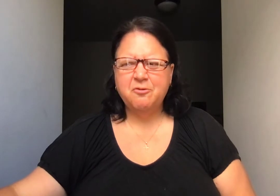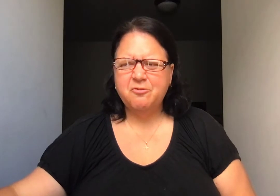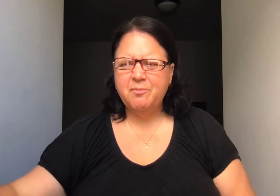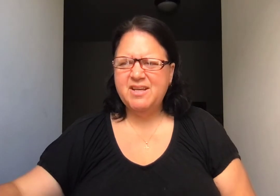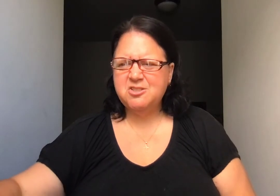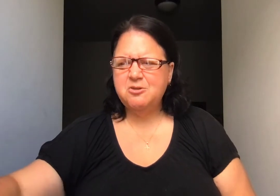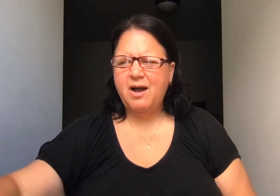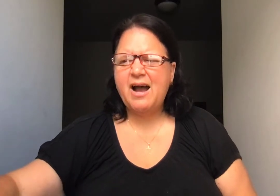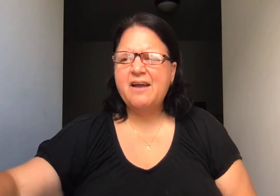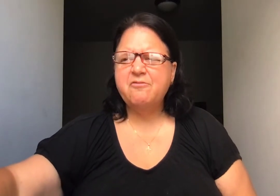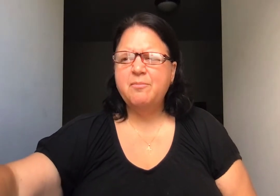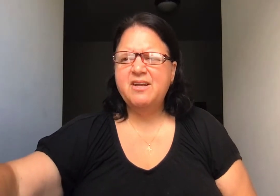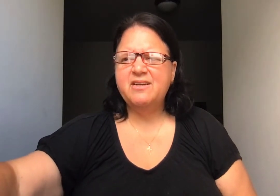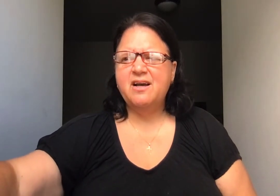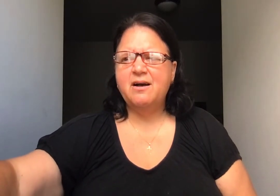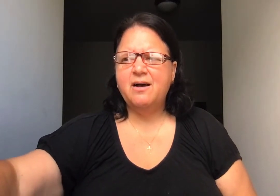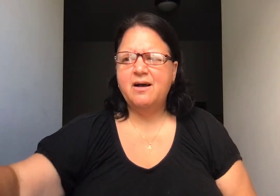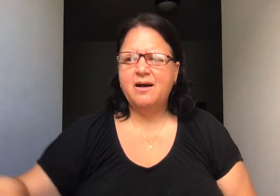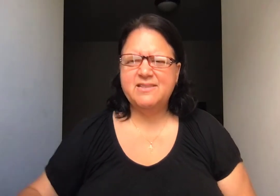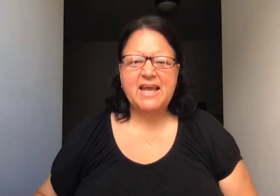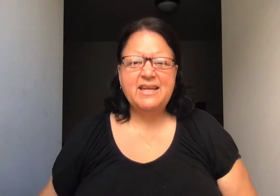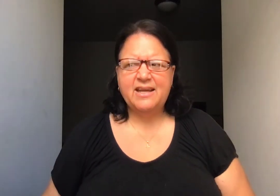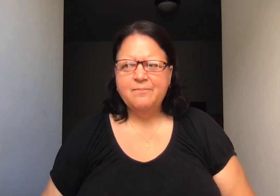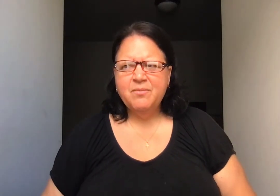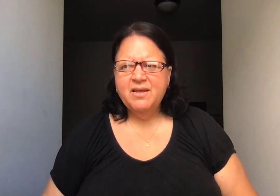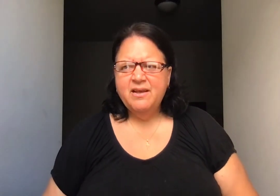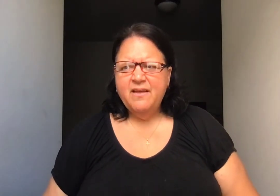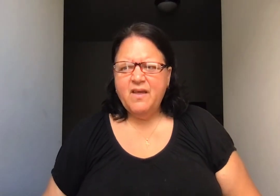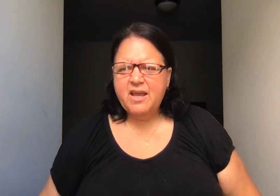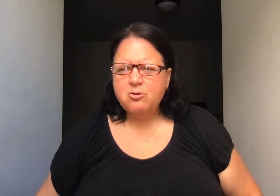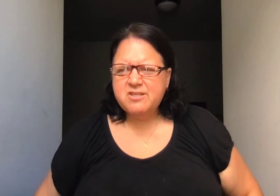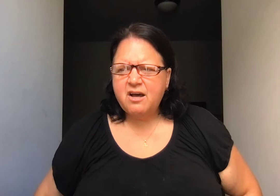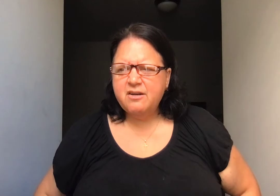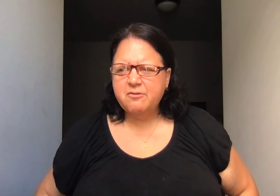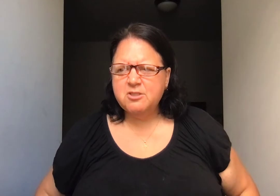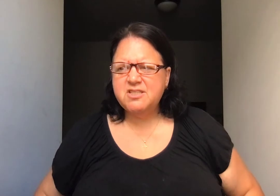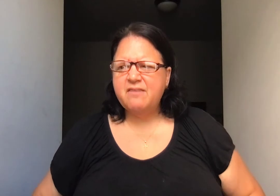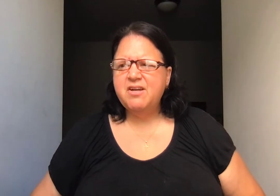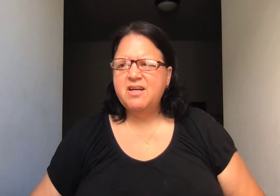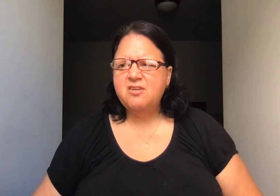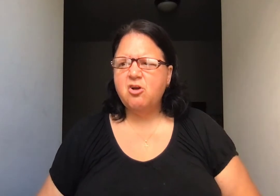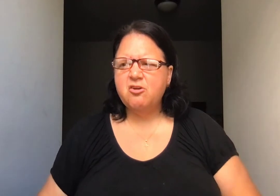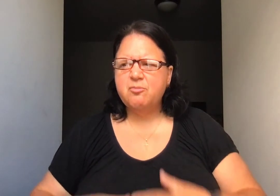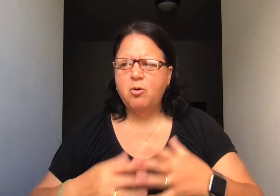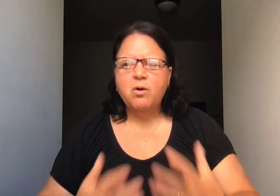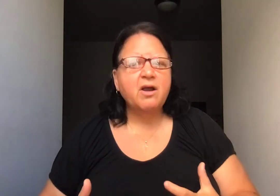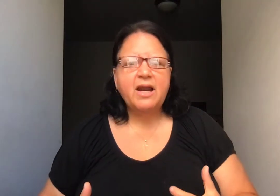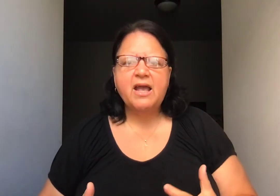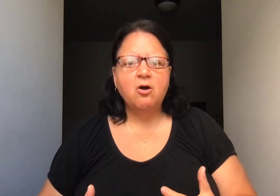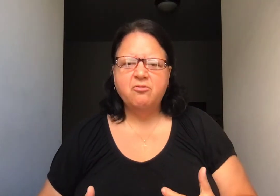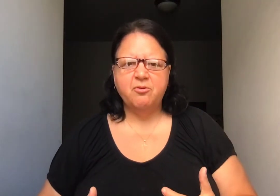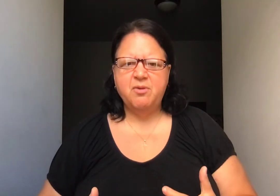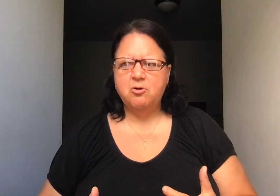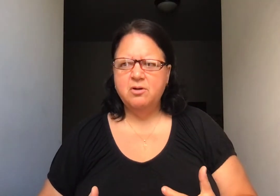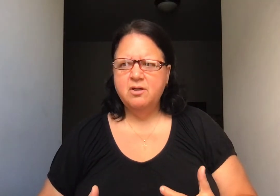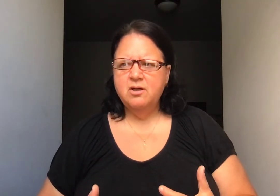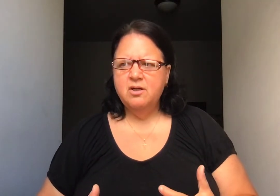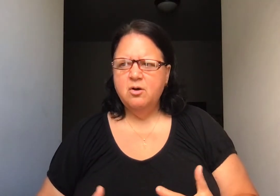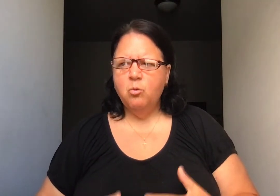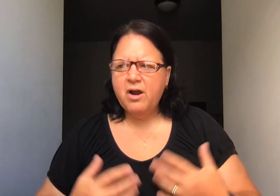for me. It's too high for me to attain it. And then he goes on in verse seven and he talks about where can I go from you? Where